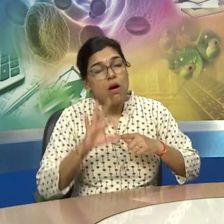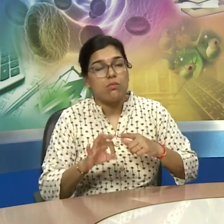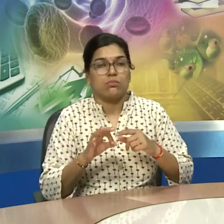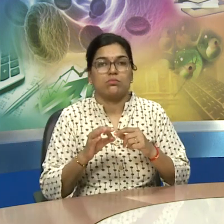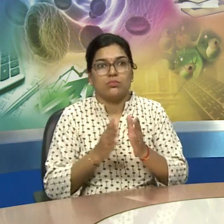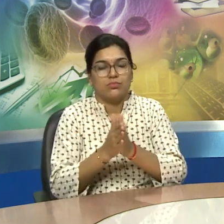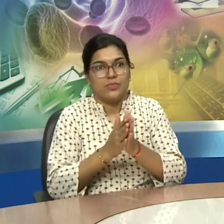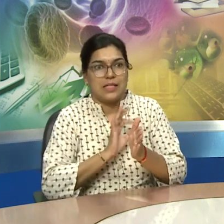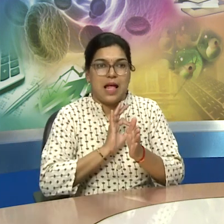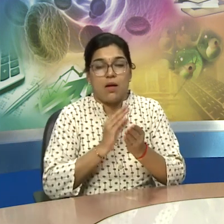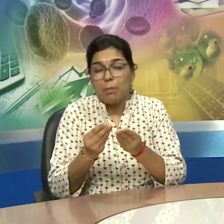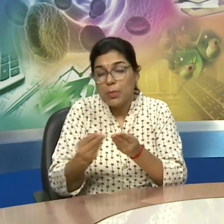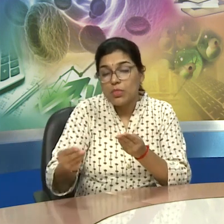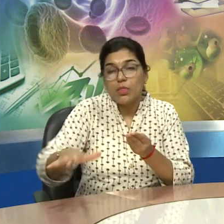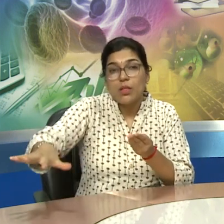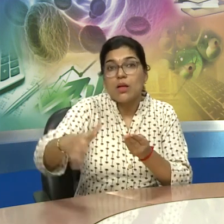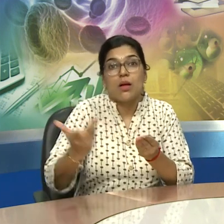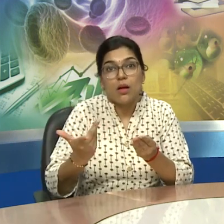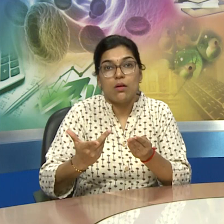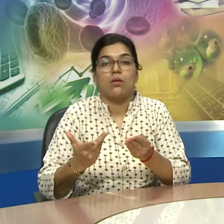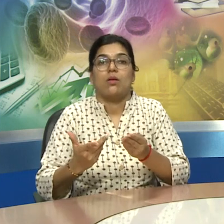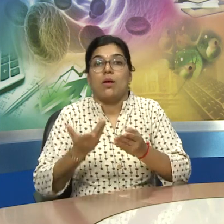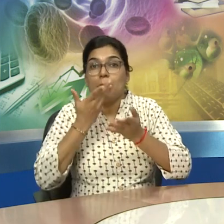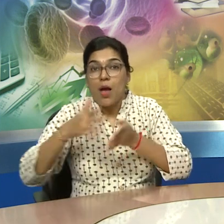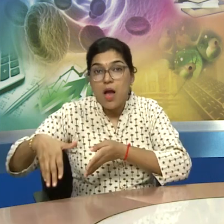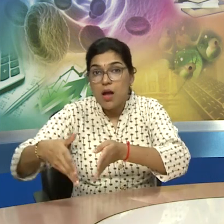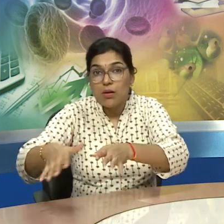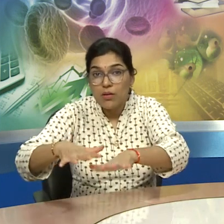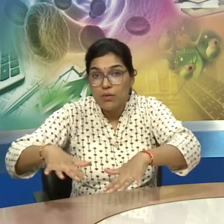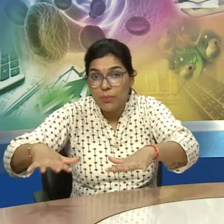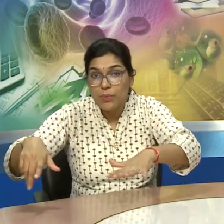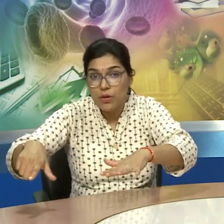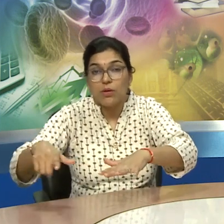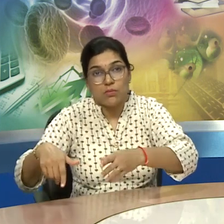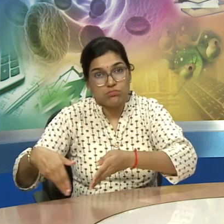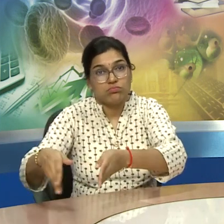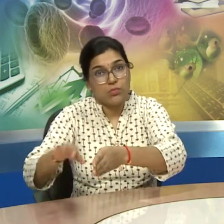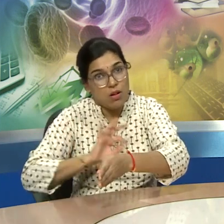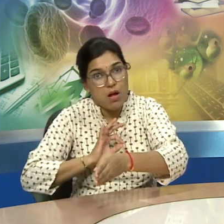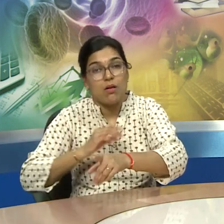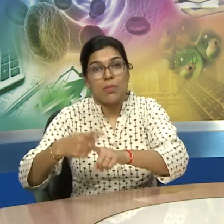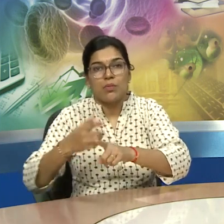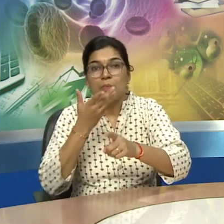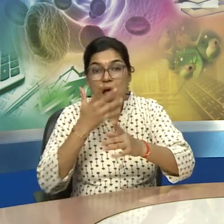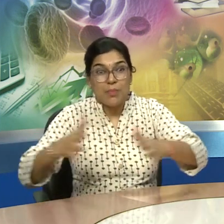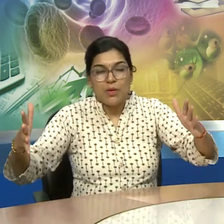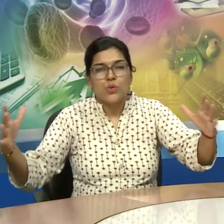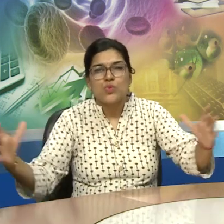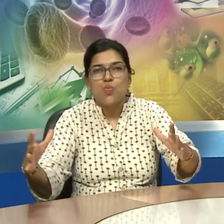and they lived near the water bodies such as river beds and lakes